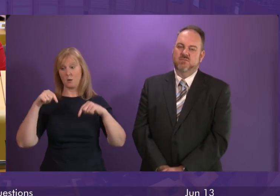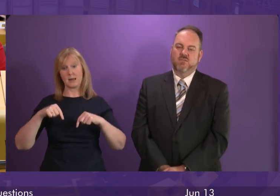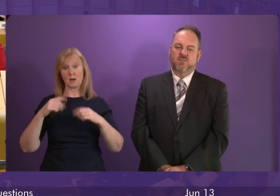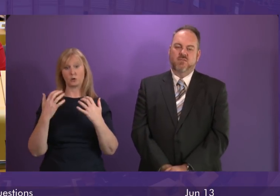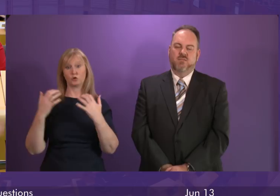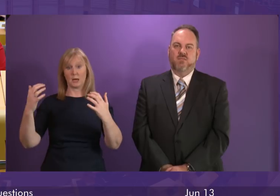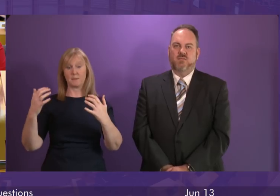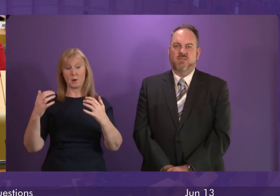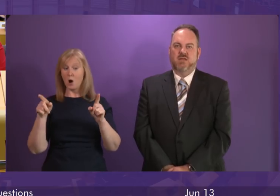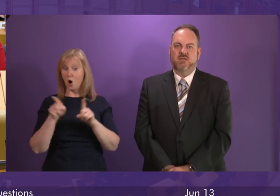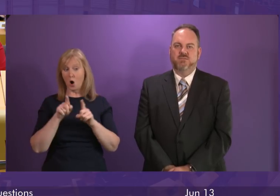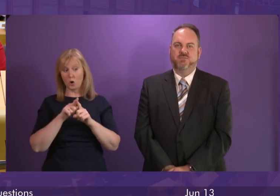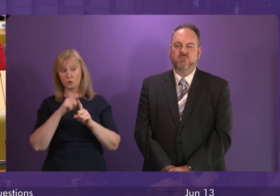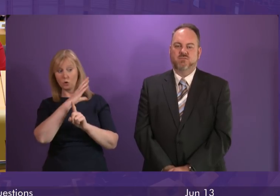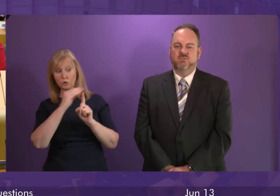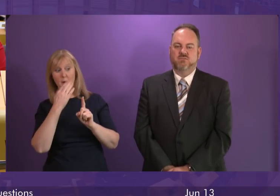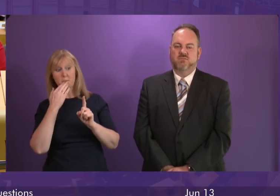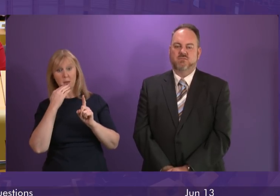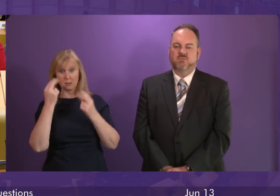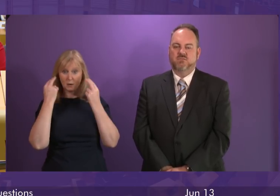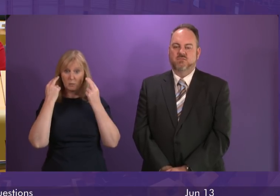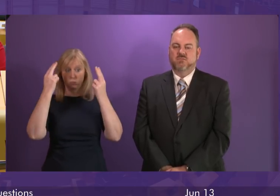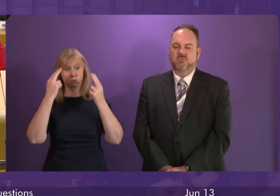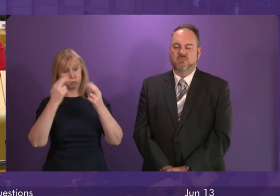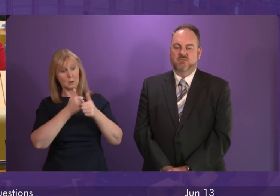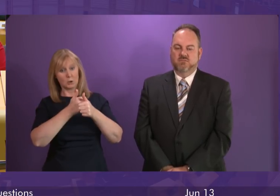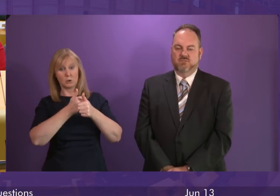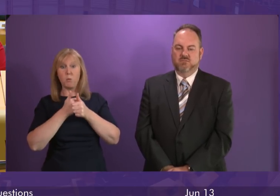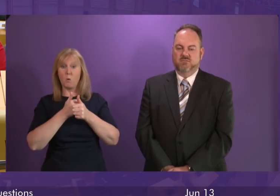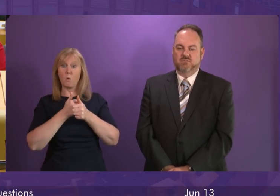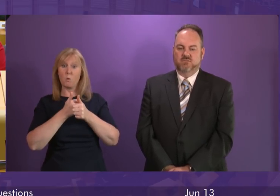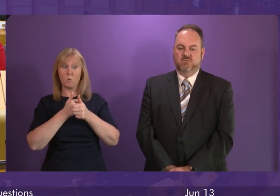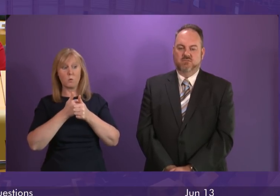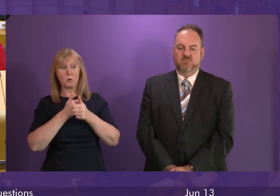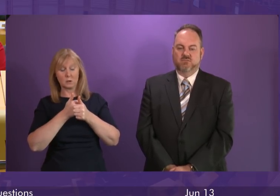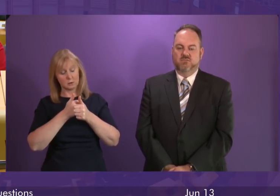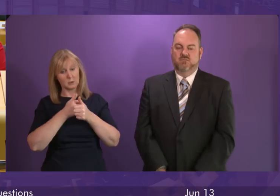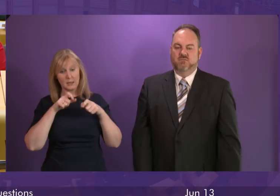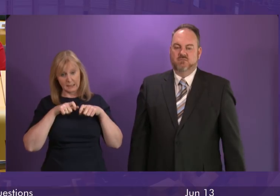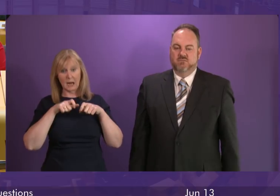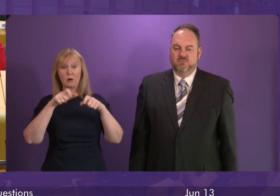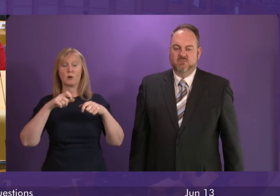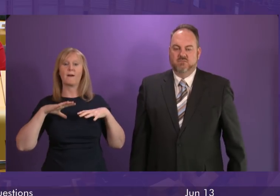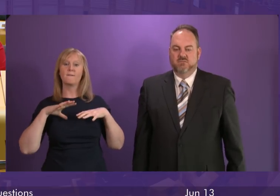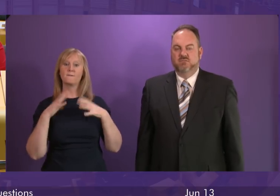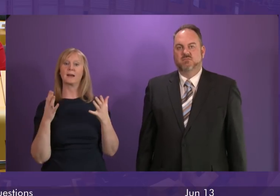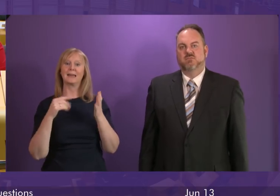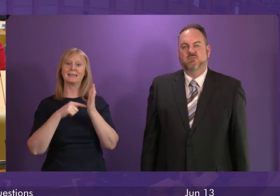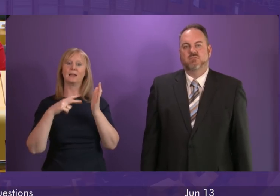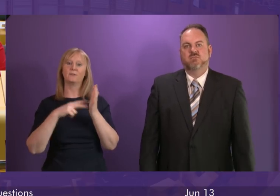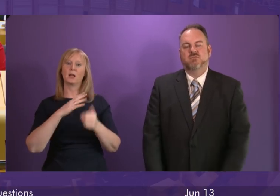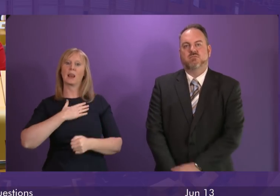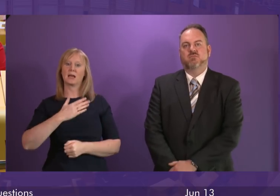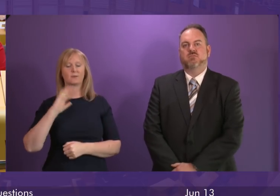and I would challenge the Tories as well to stand up and back the continuation of free TV